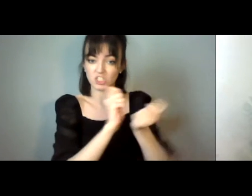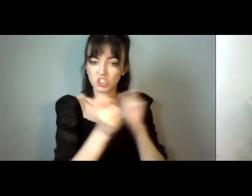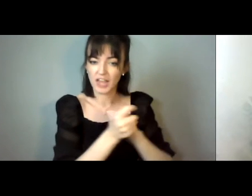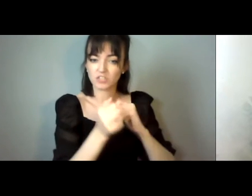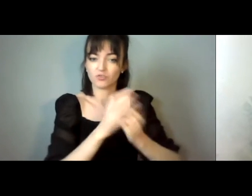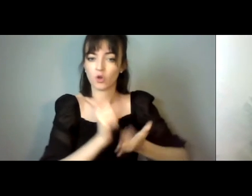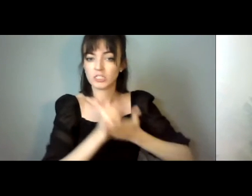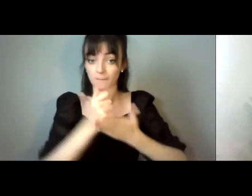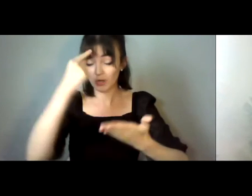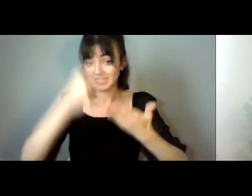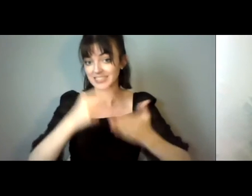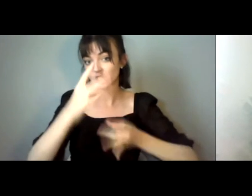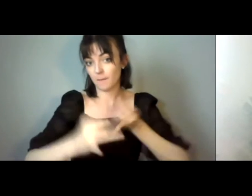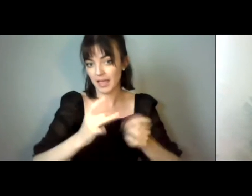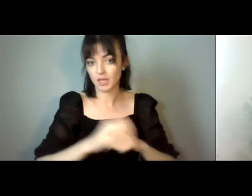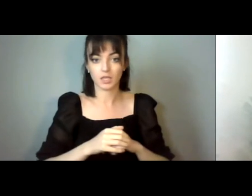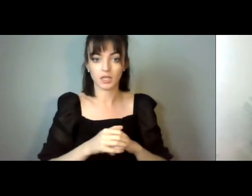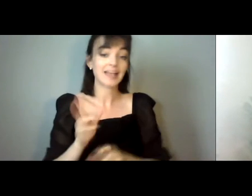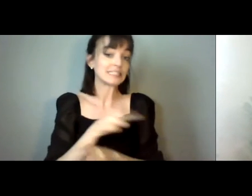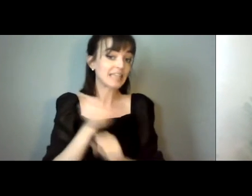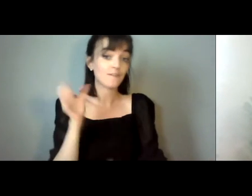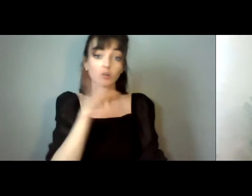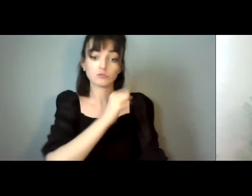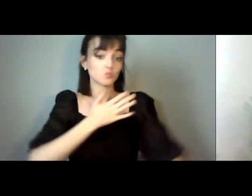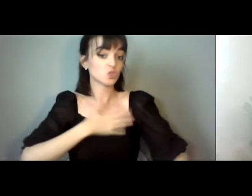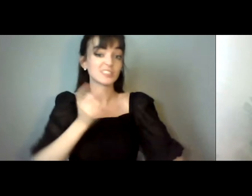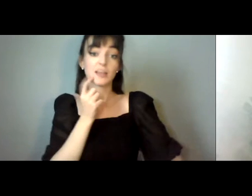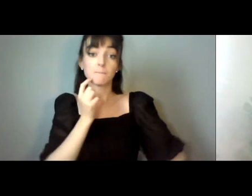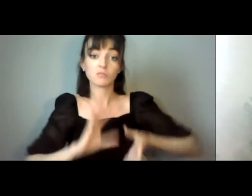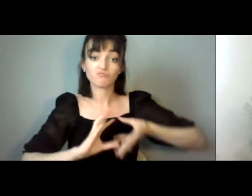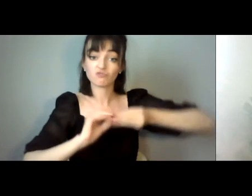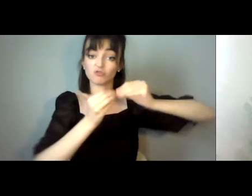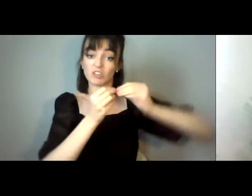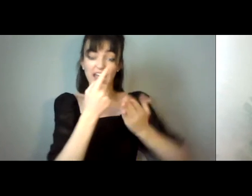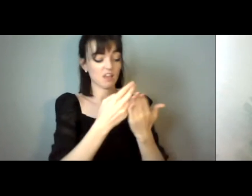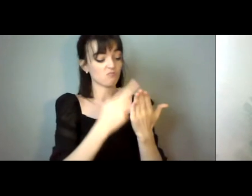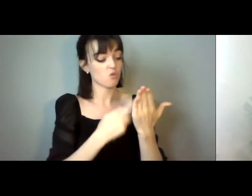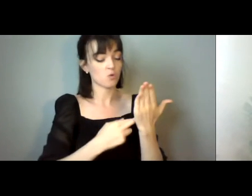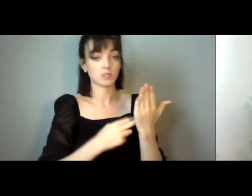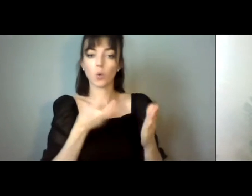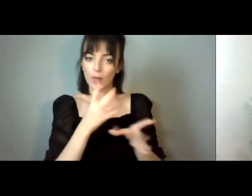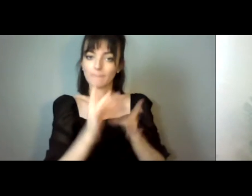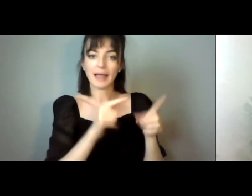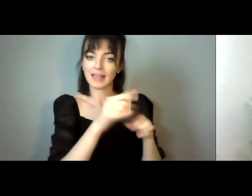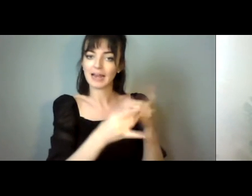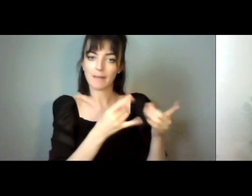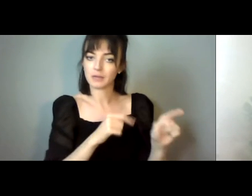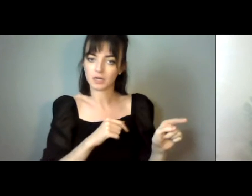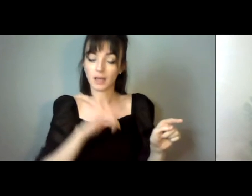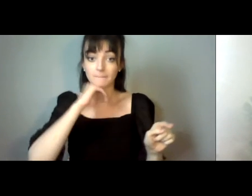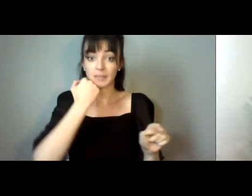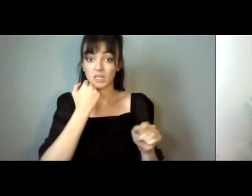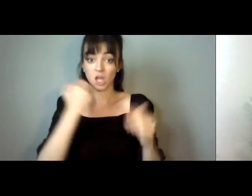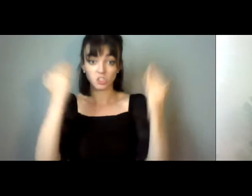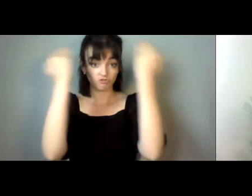decision making. Do not think that just creating a code will make it happen, because judges are as